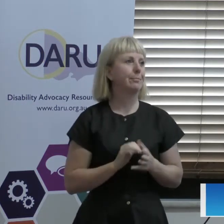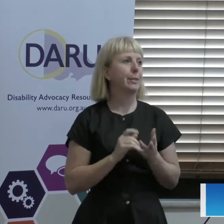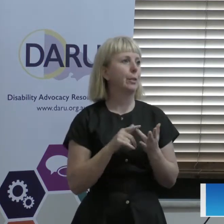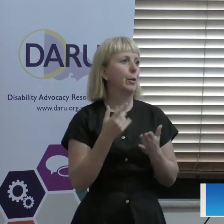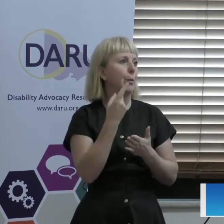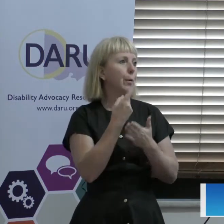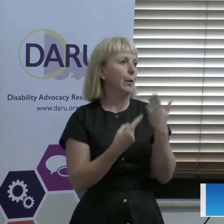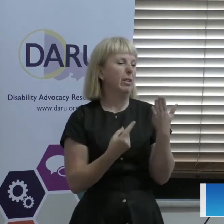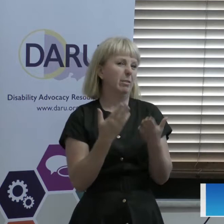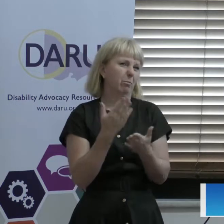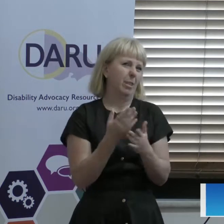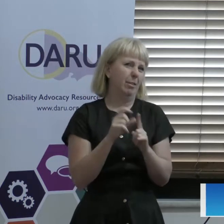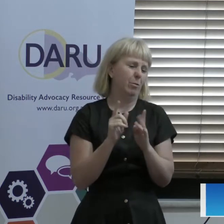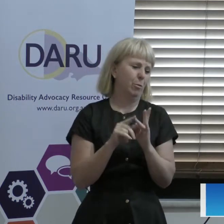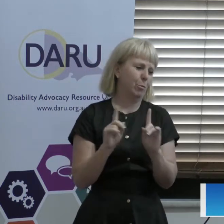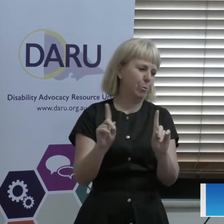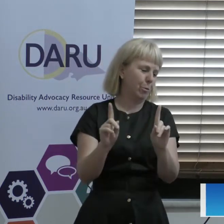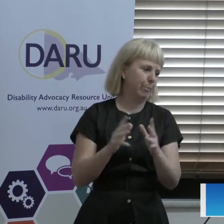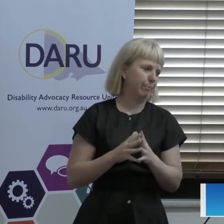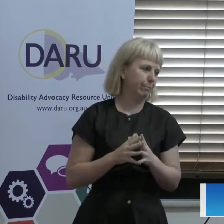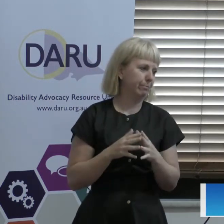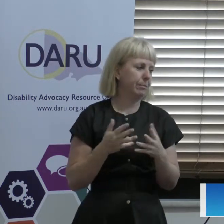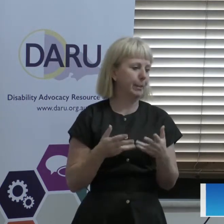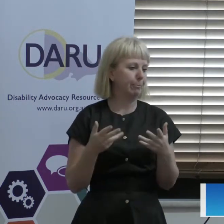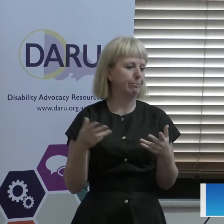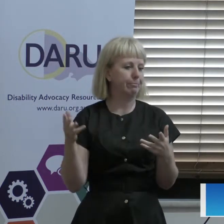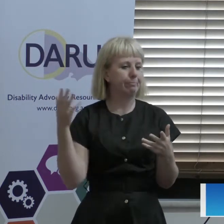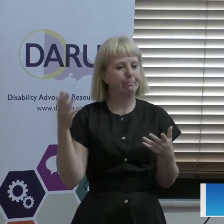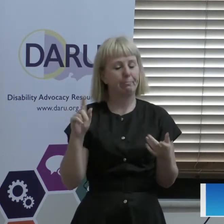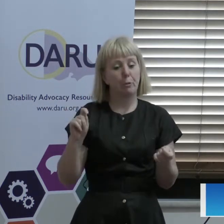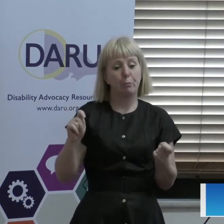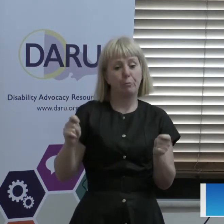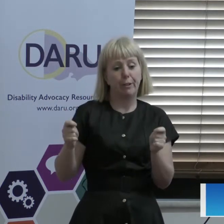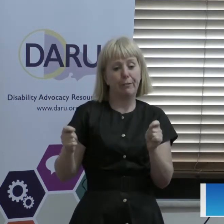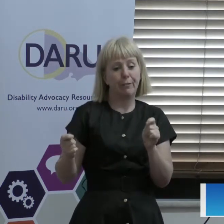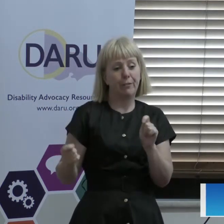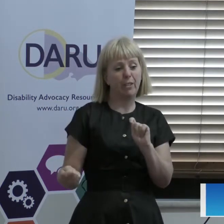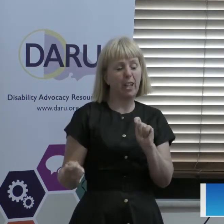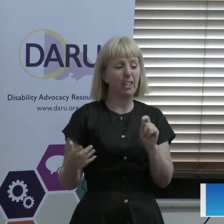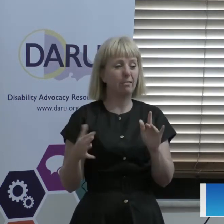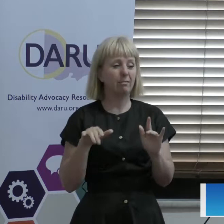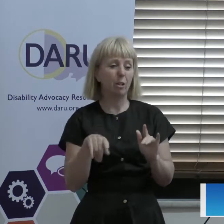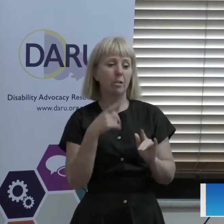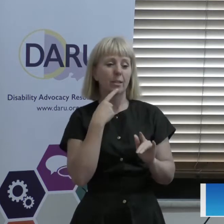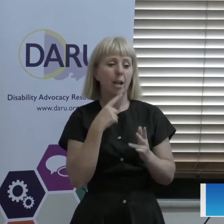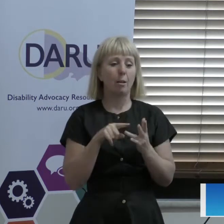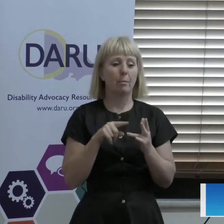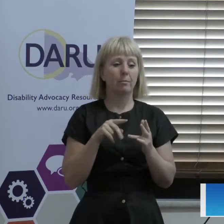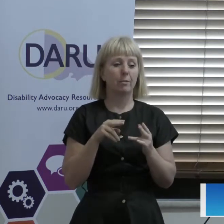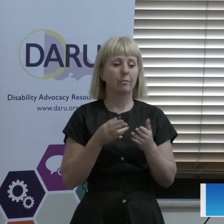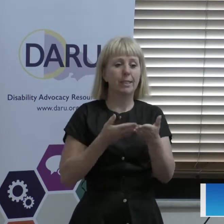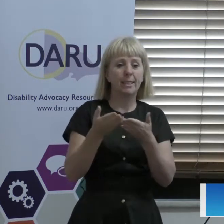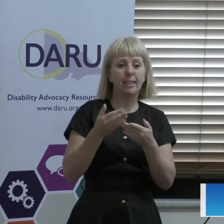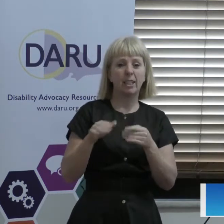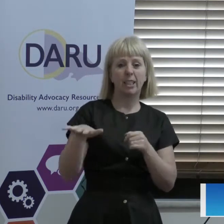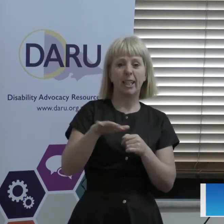potentially doing is refining the, if you like, those discussion areas on the left side. We've